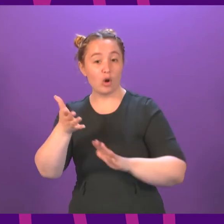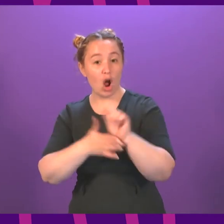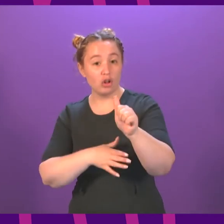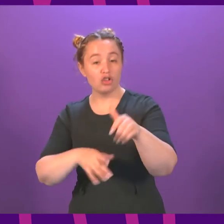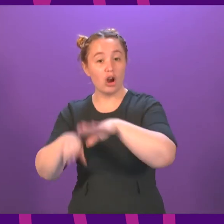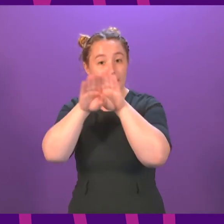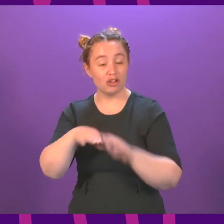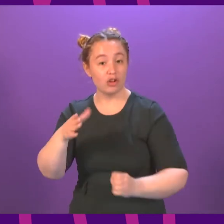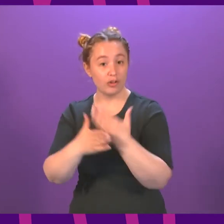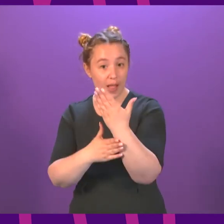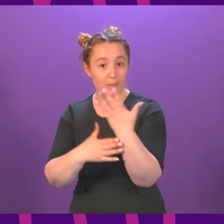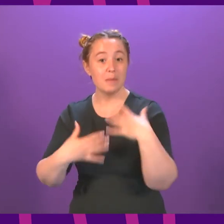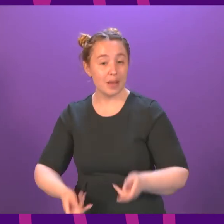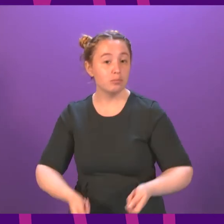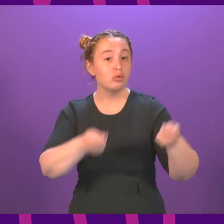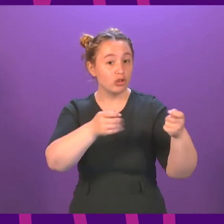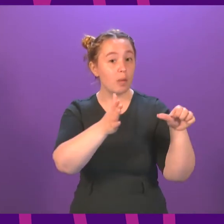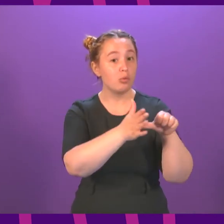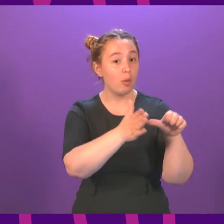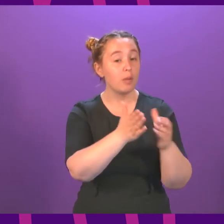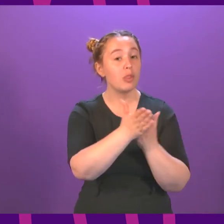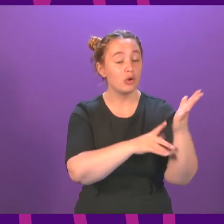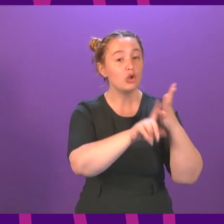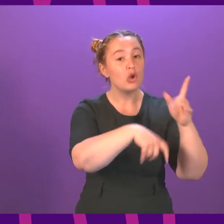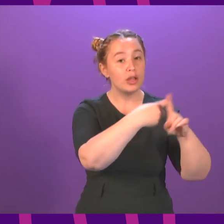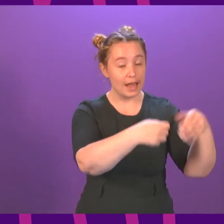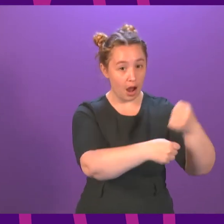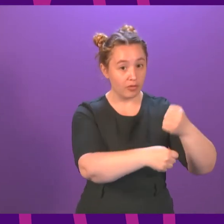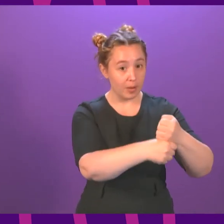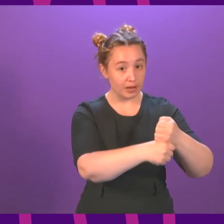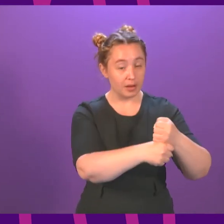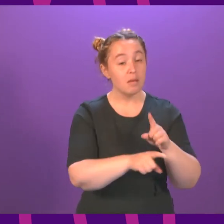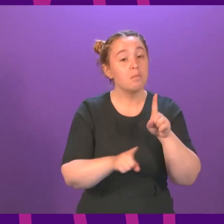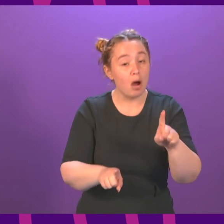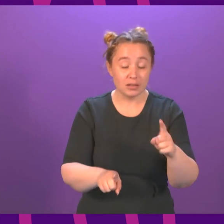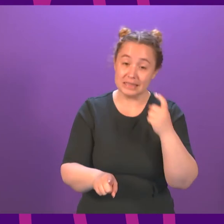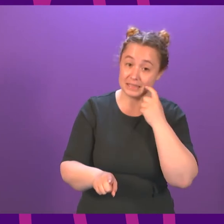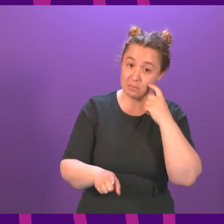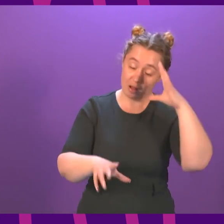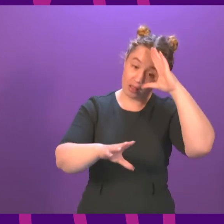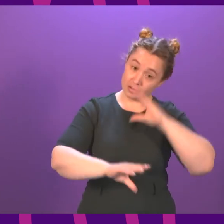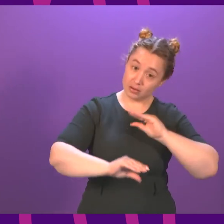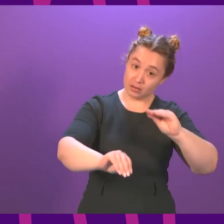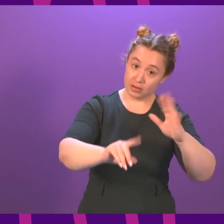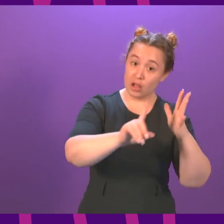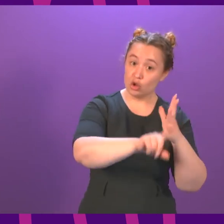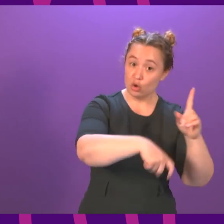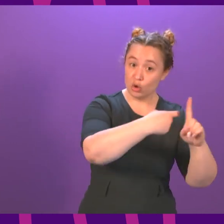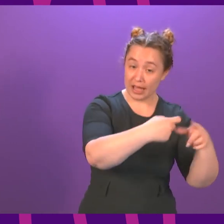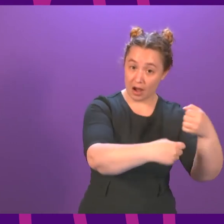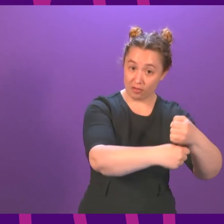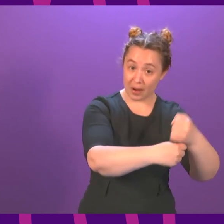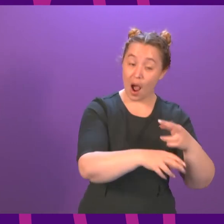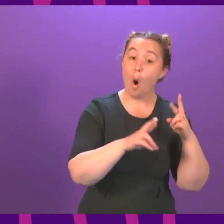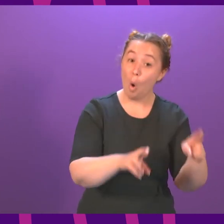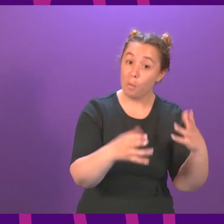raised the issue with the UK Government on more than one occasion. But let me put this simply. The UK Government, I hope, has